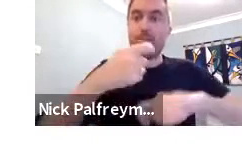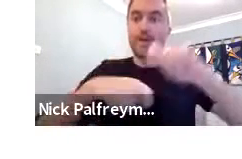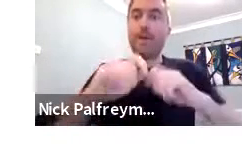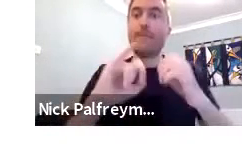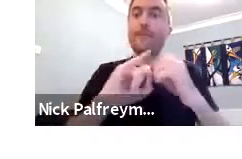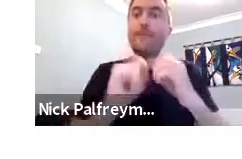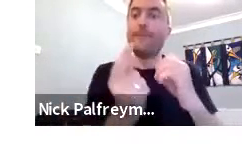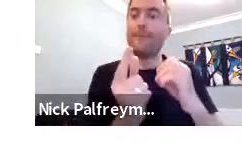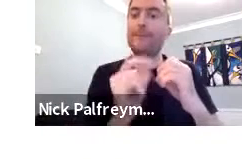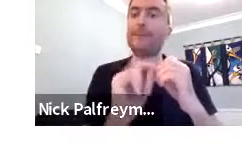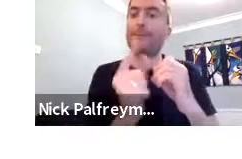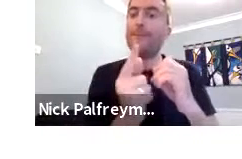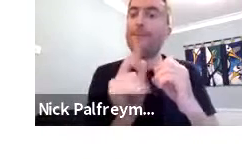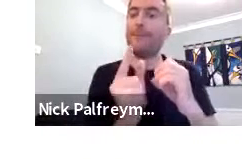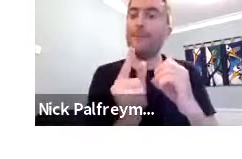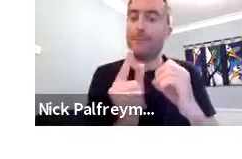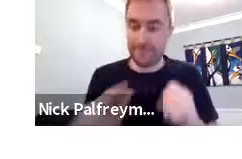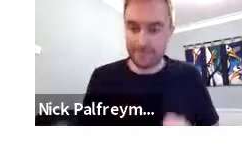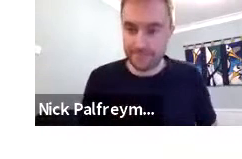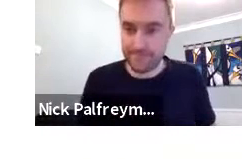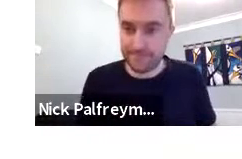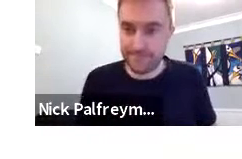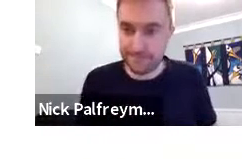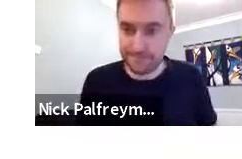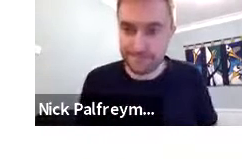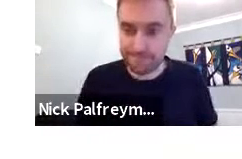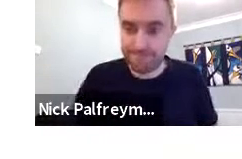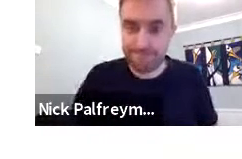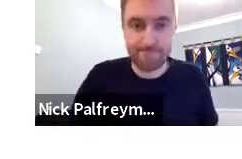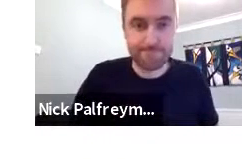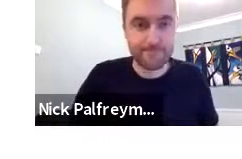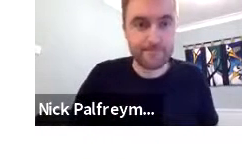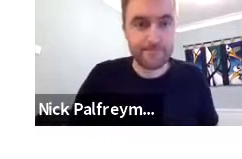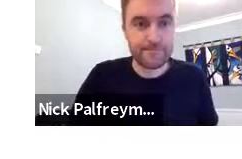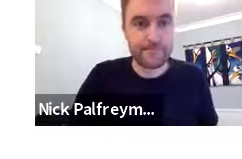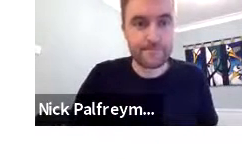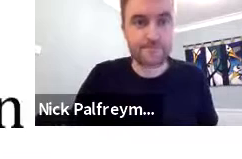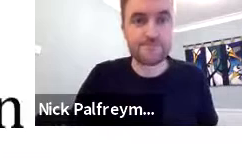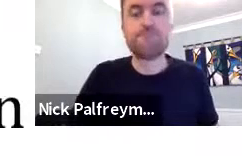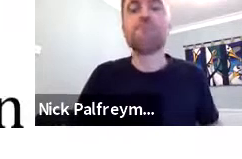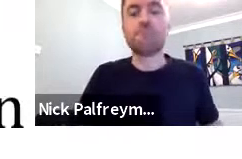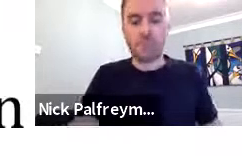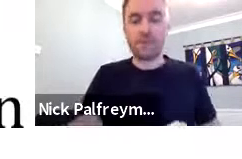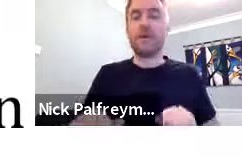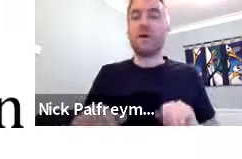movement. So, but it actually means ibu, ibu, from the word mother.